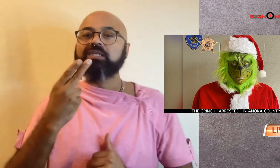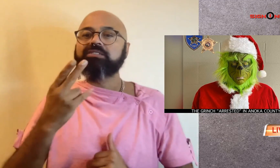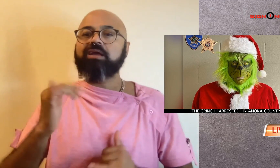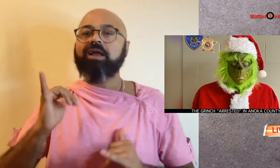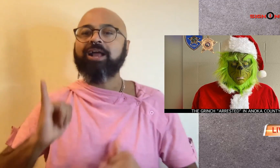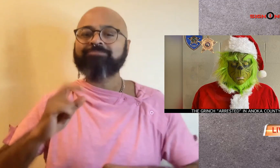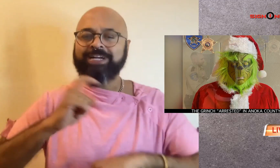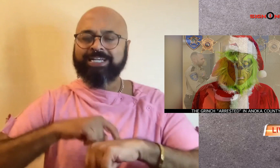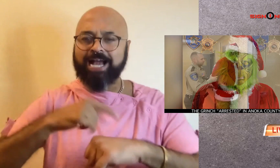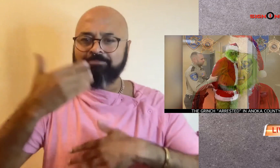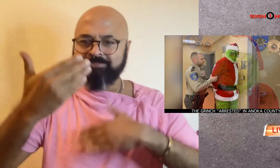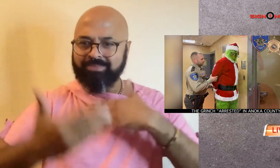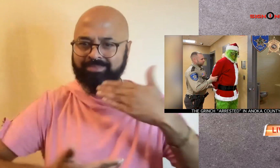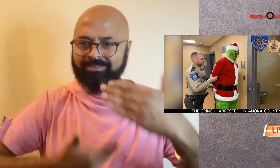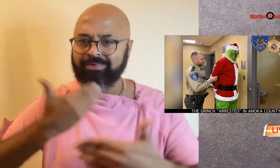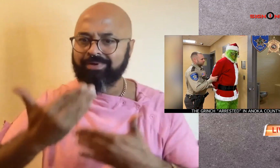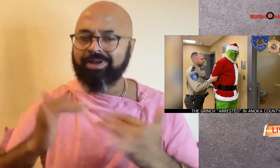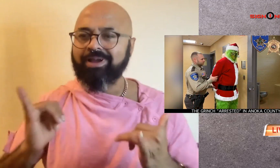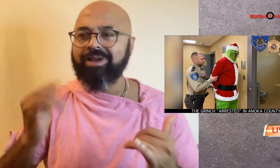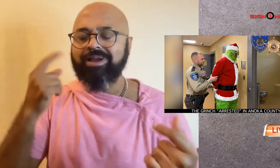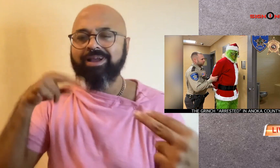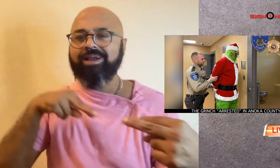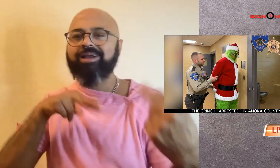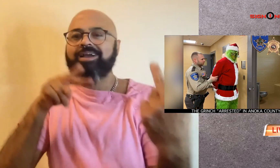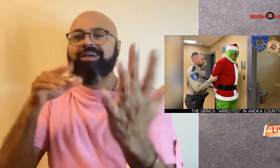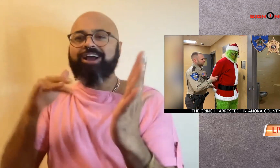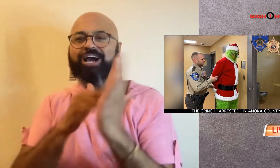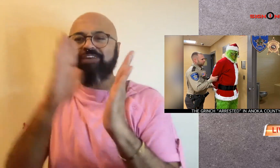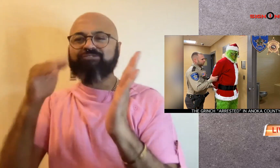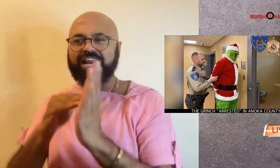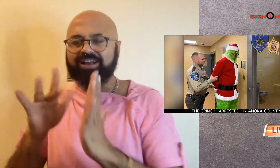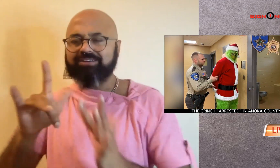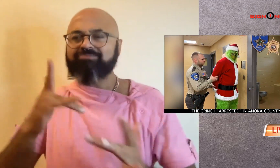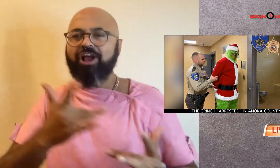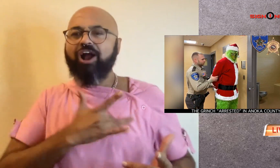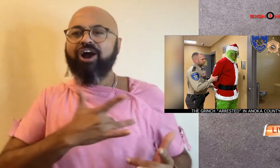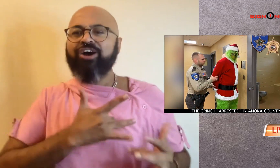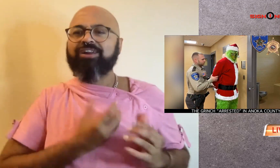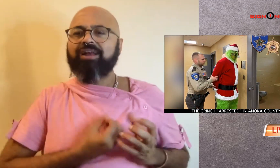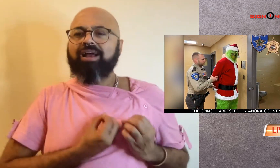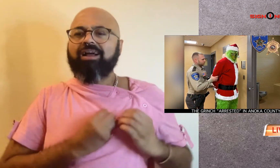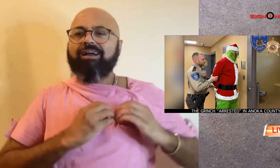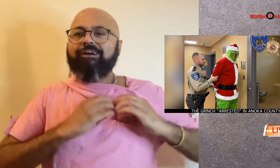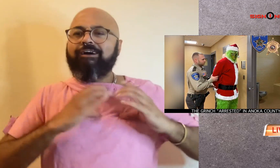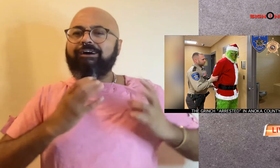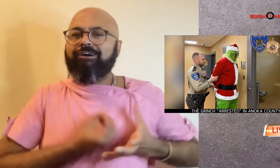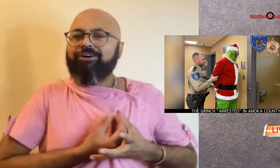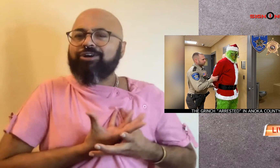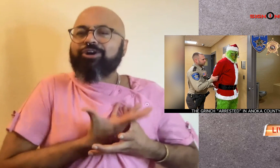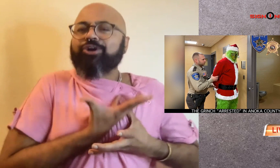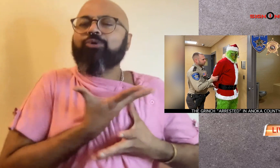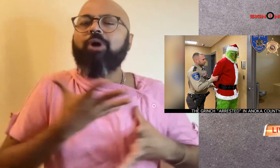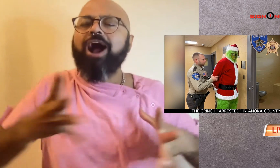He hopes the Grinch takes the time to reflect and let his heart grow and embrace the Christmas spirit.